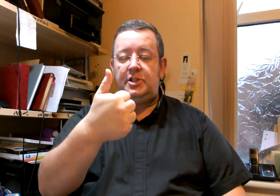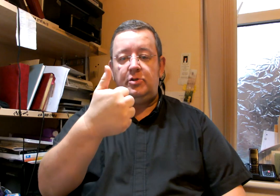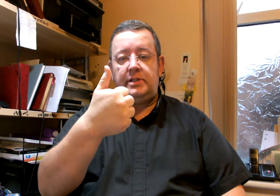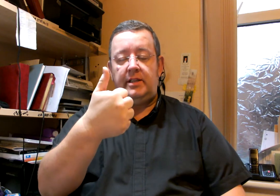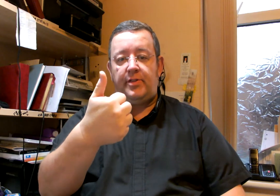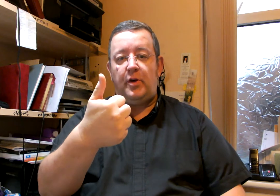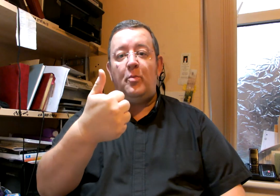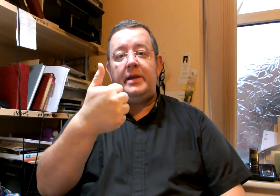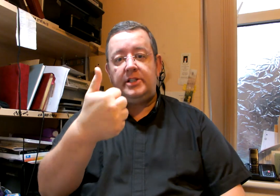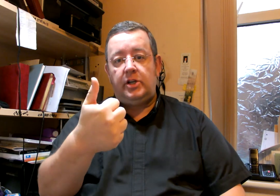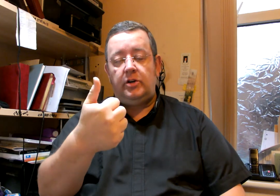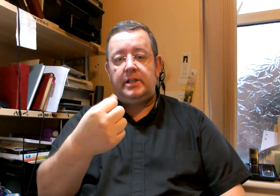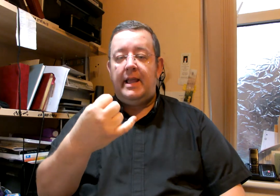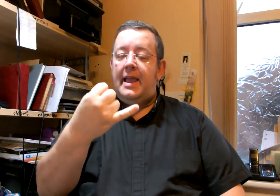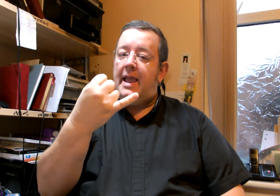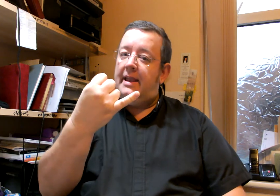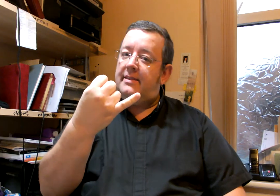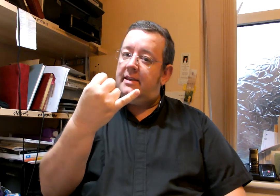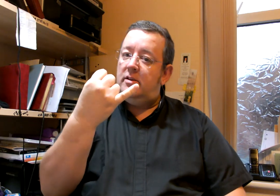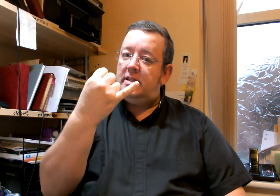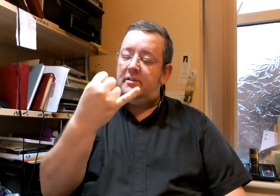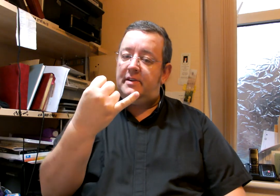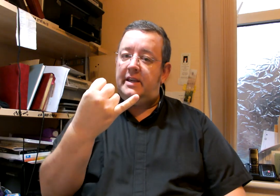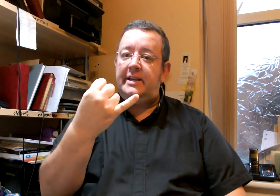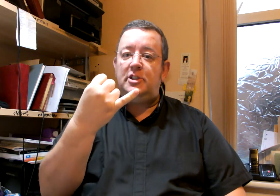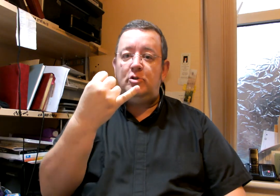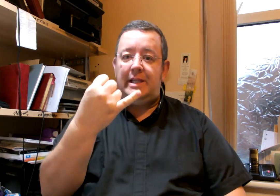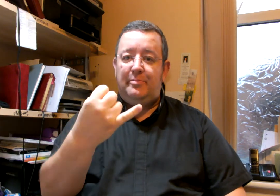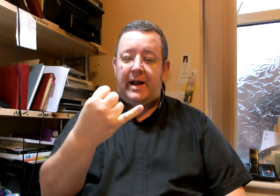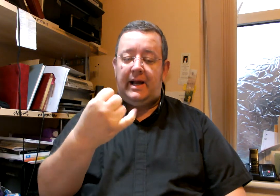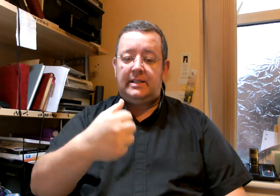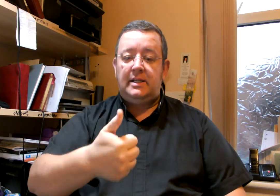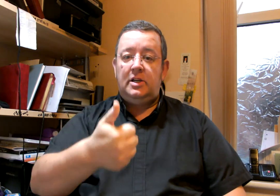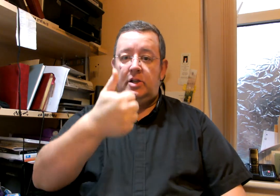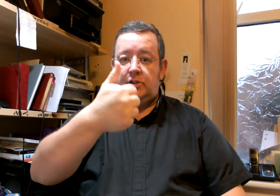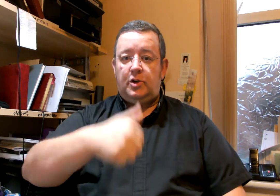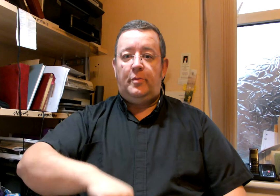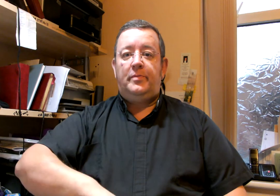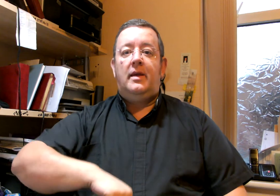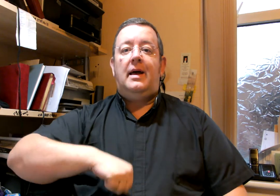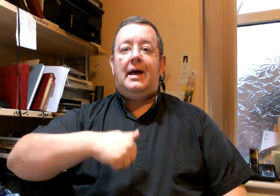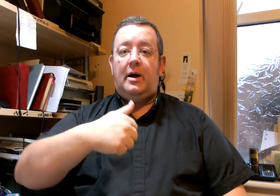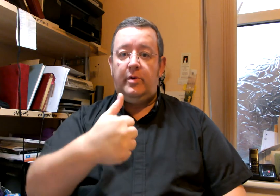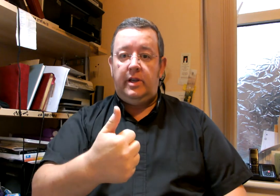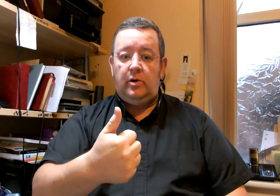using the thumb is good anything using the finger is usually bad so how are you